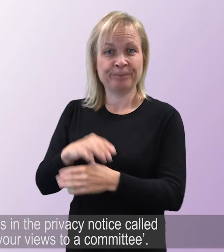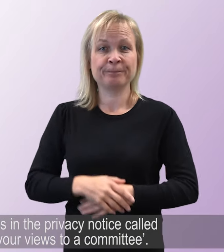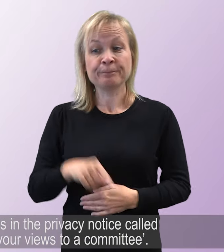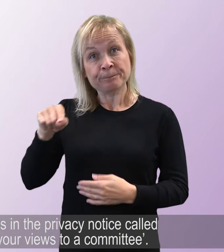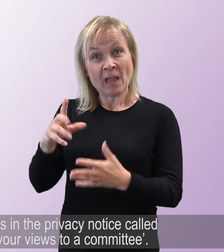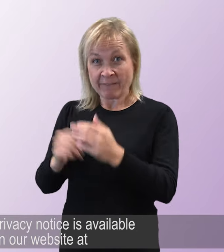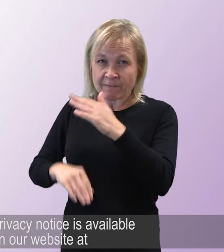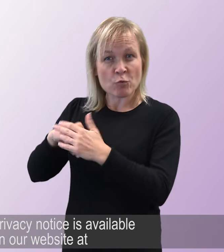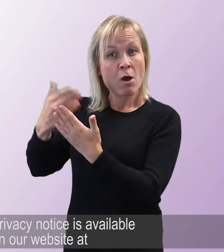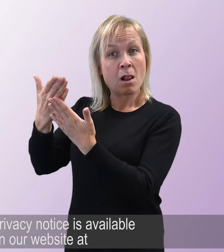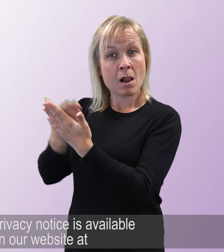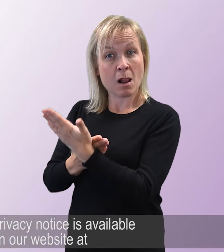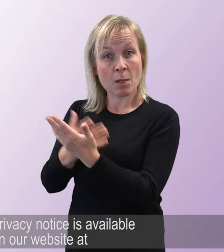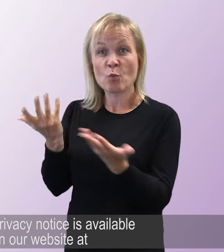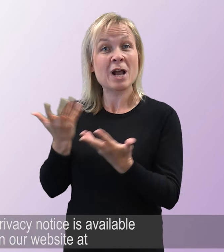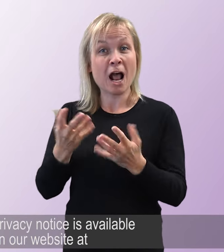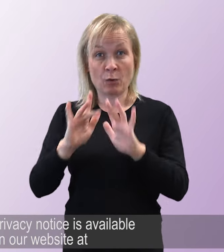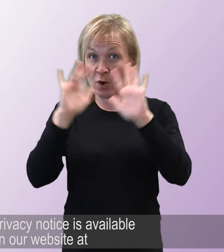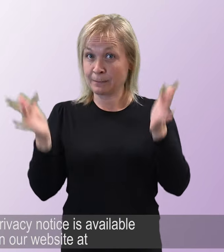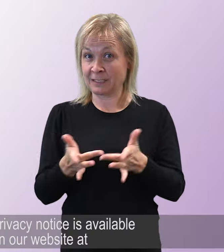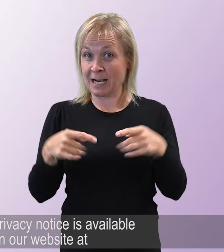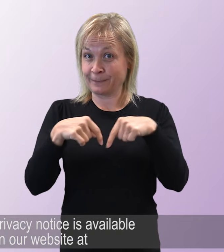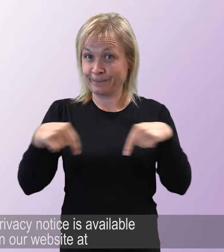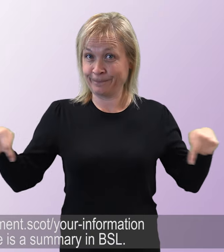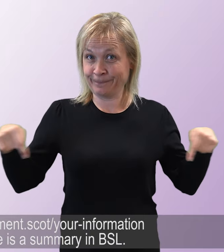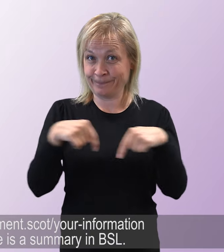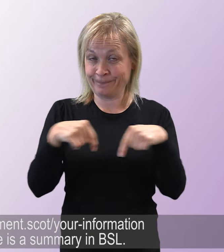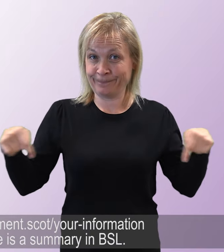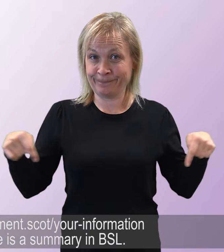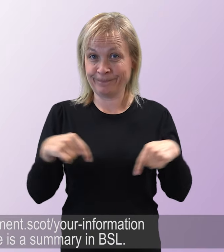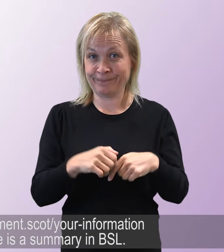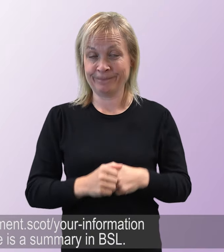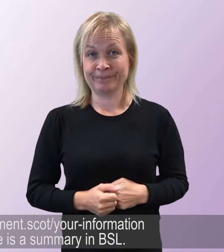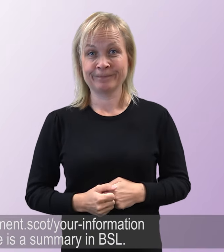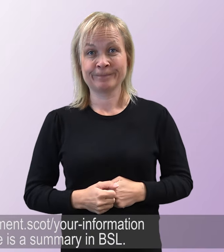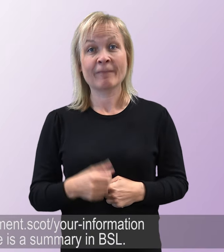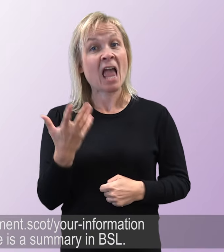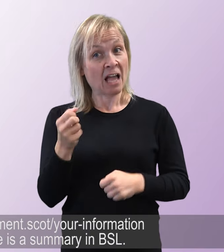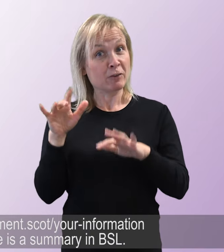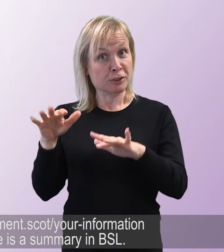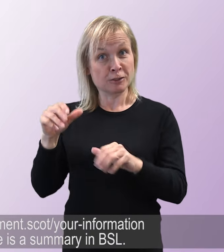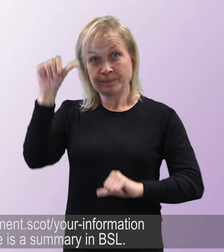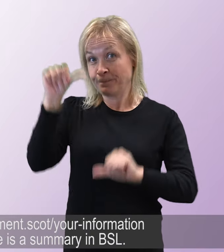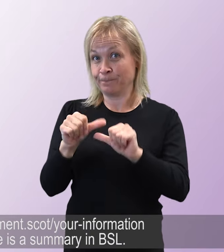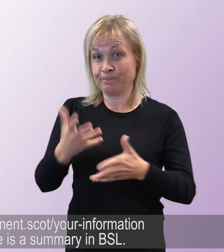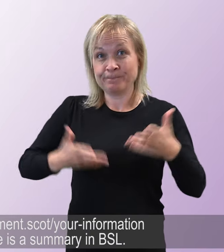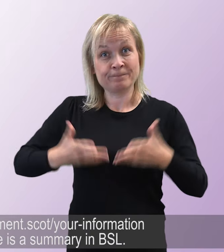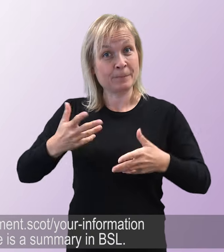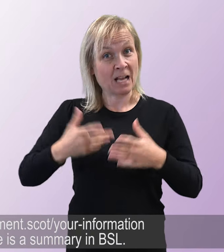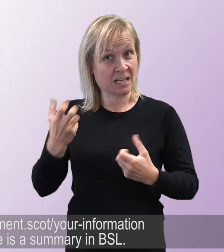The full privacy notice is available on our website at www.parliament.scot forward slash your dash